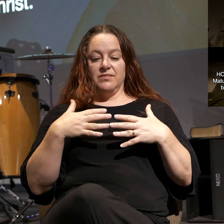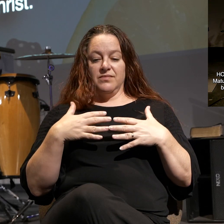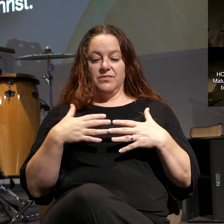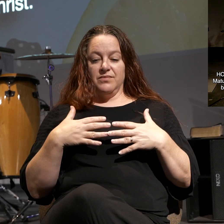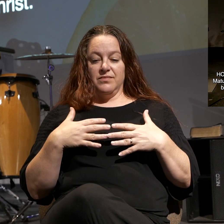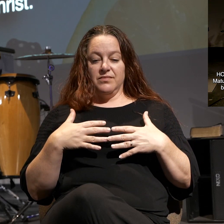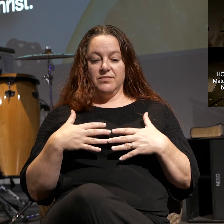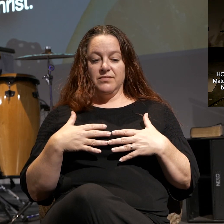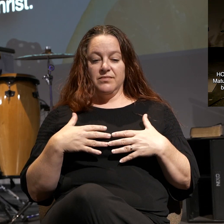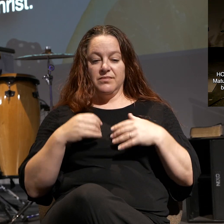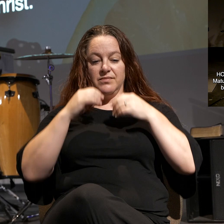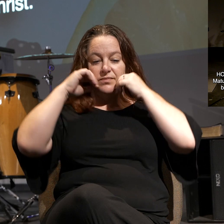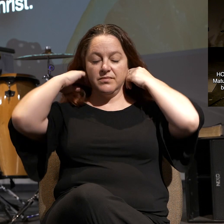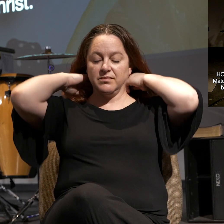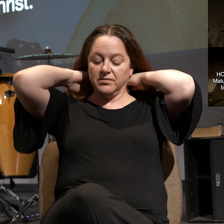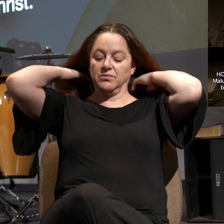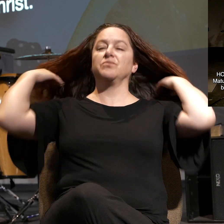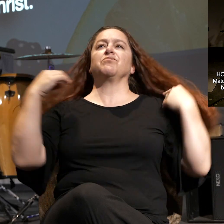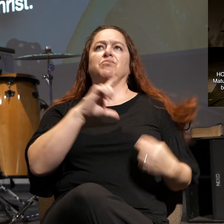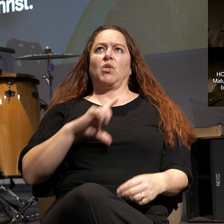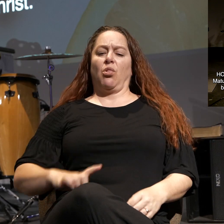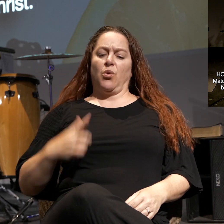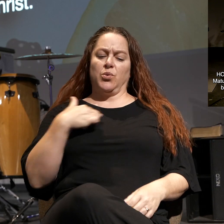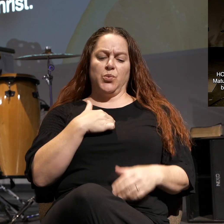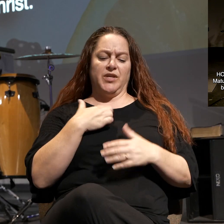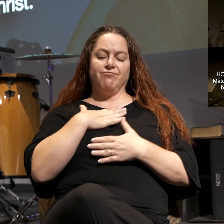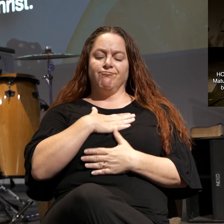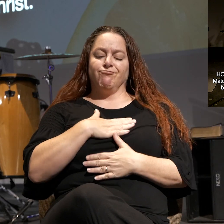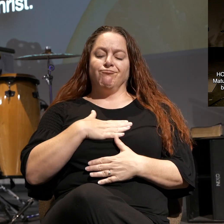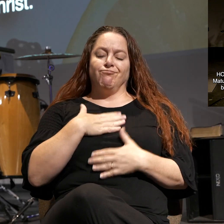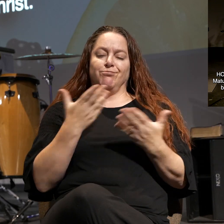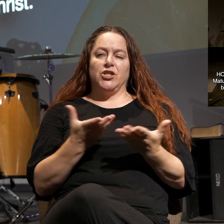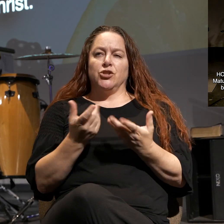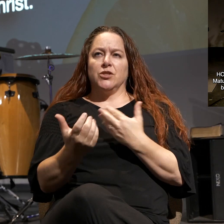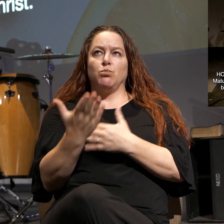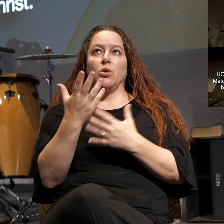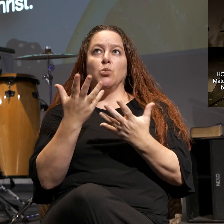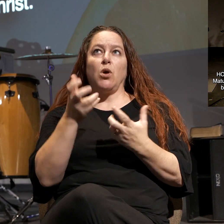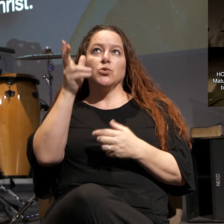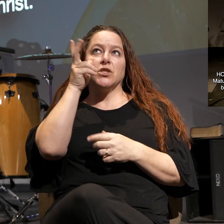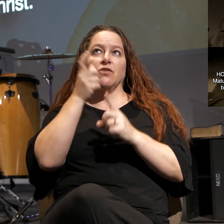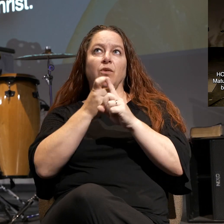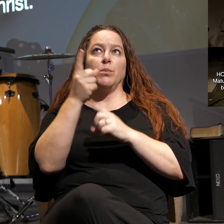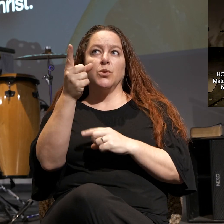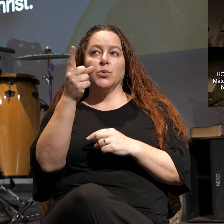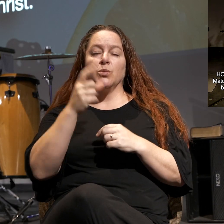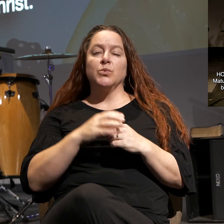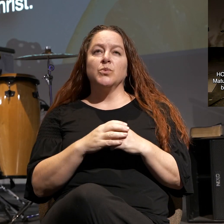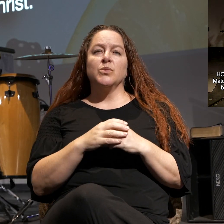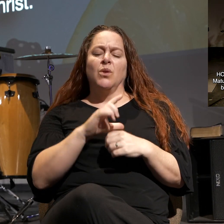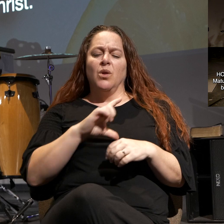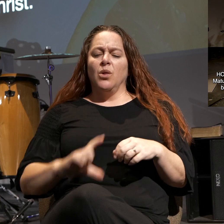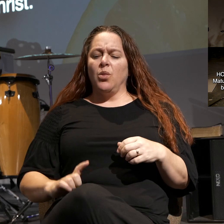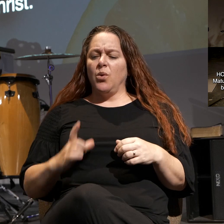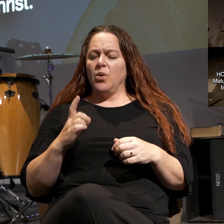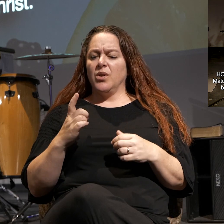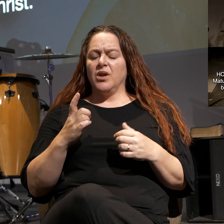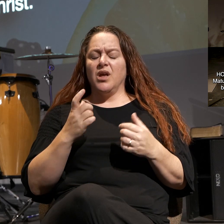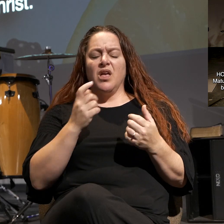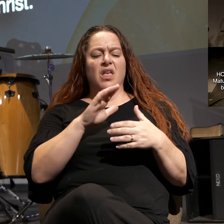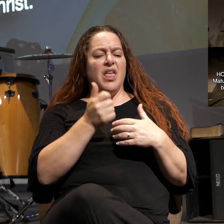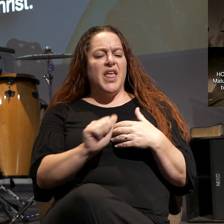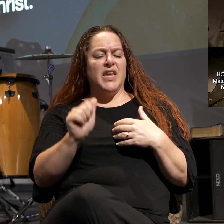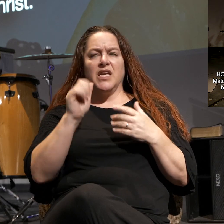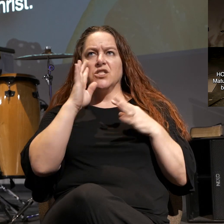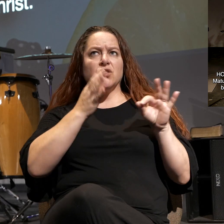Exhale. Lord, we are delighted to be here this morning. We want to hear from you. Lord, we want to just set aside any